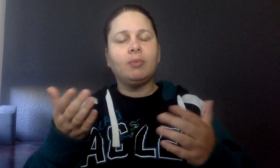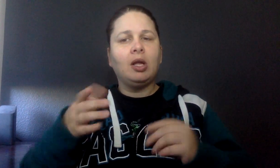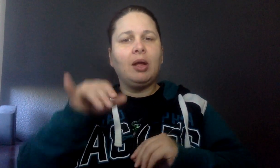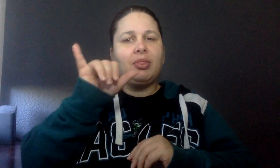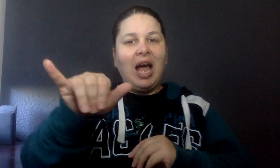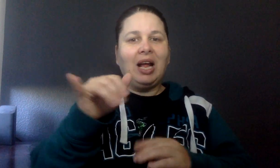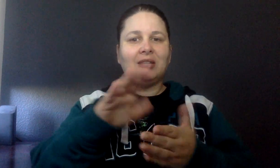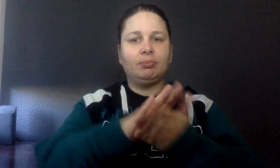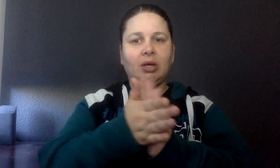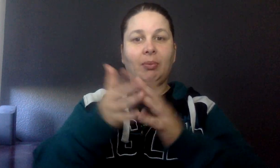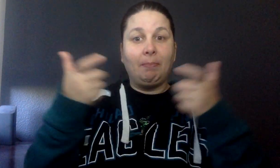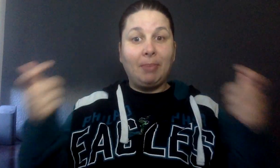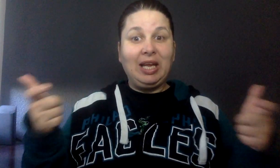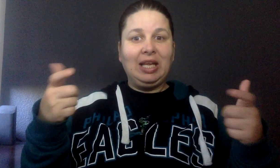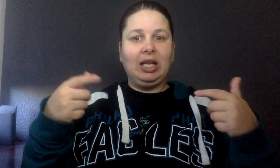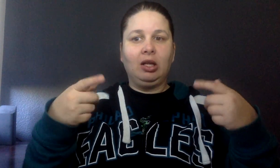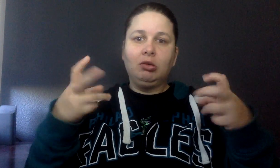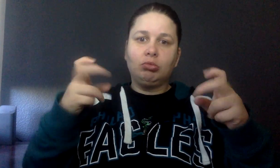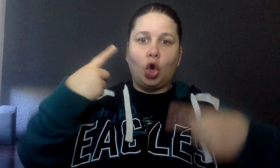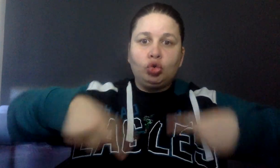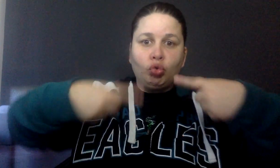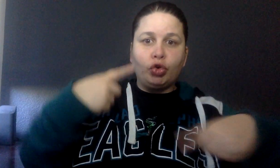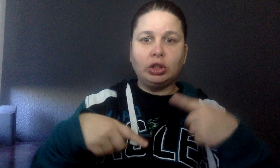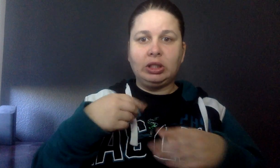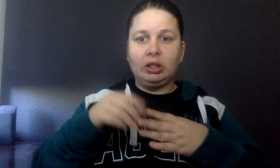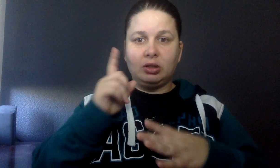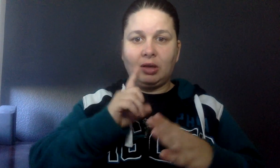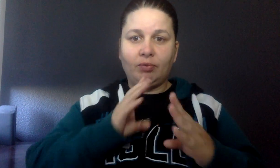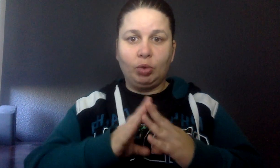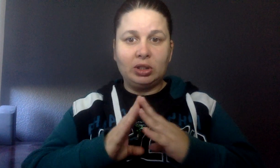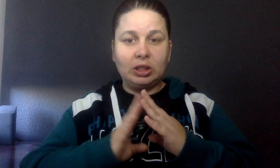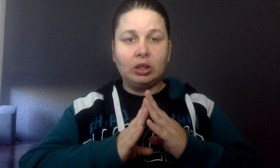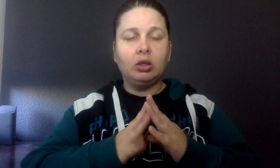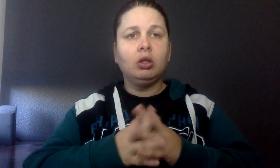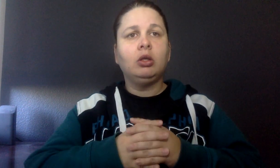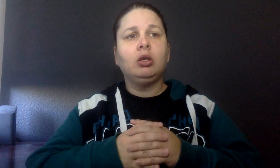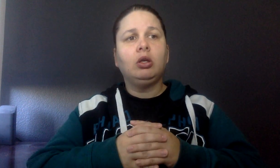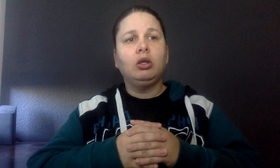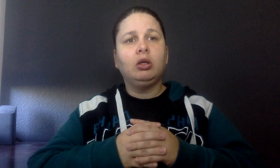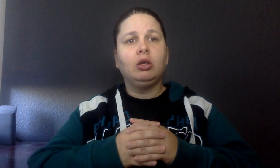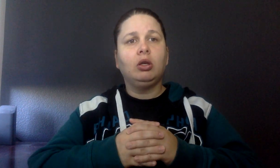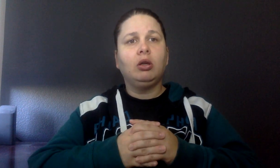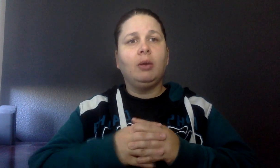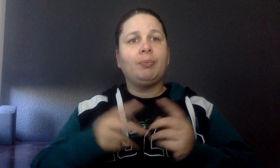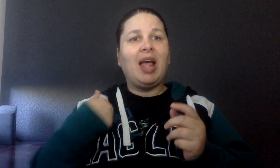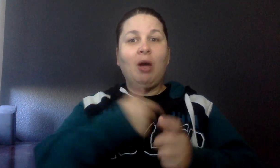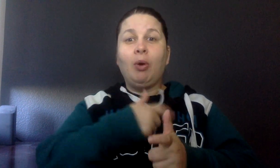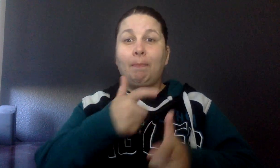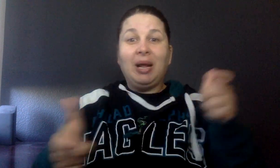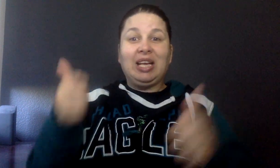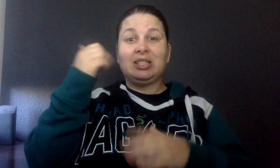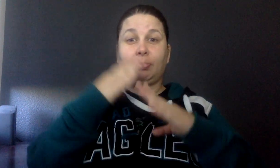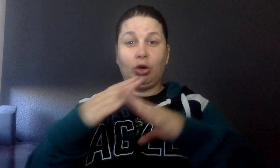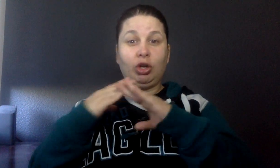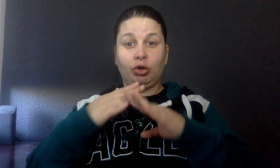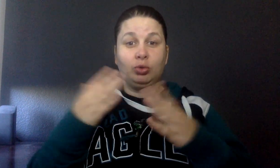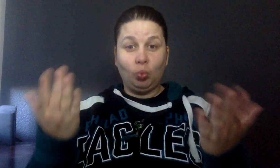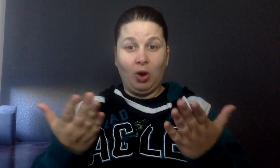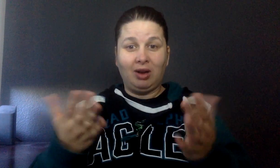That has become a big controversy in the deaf community. Our biggest barriers were